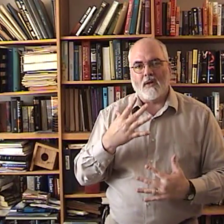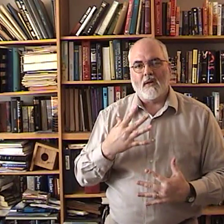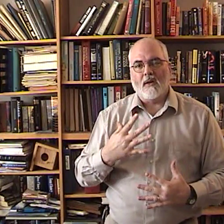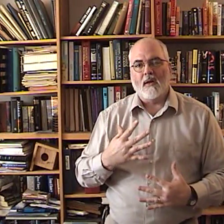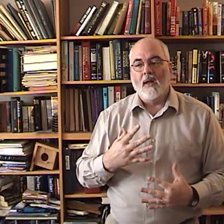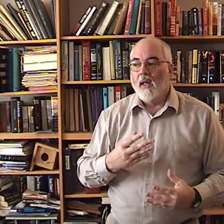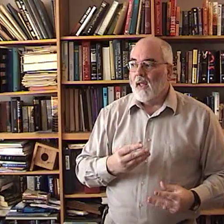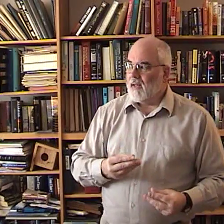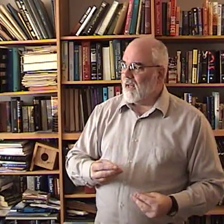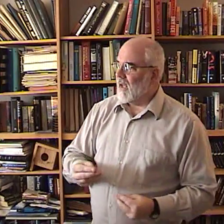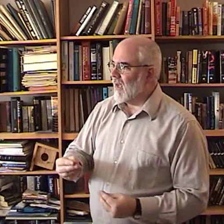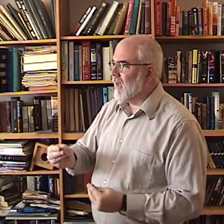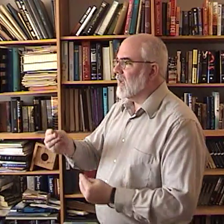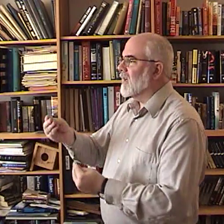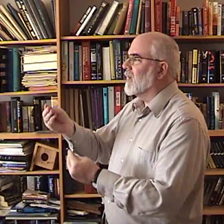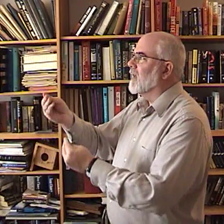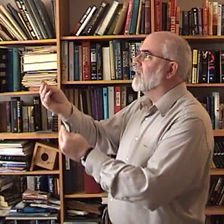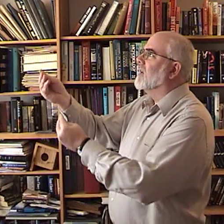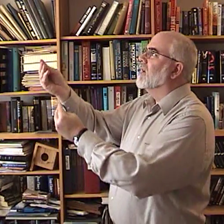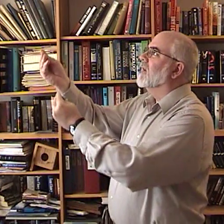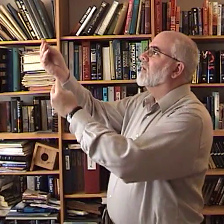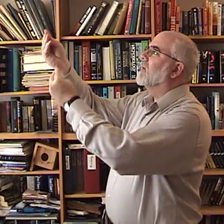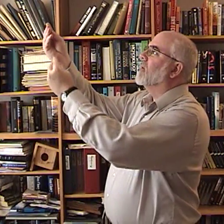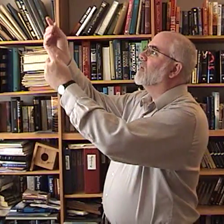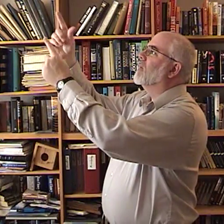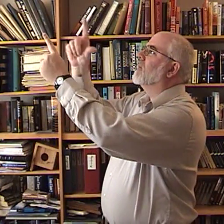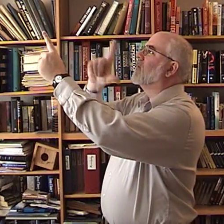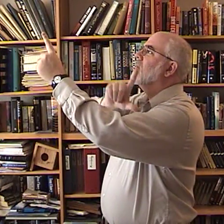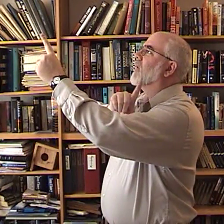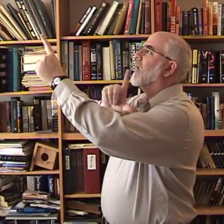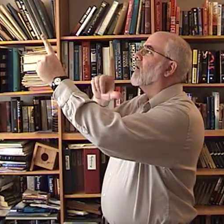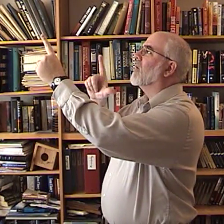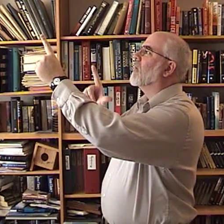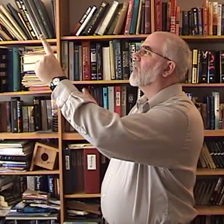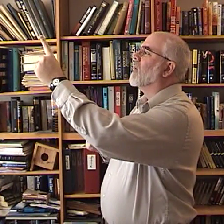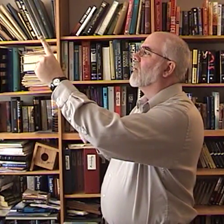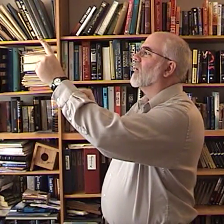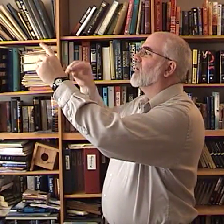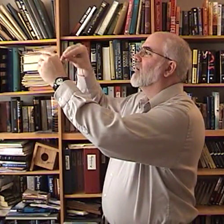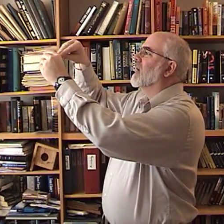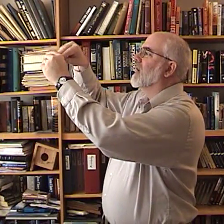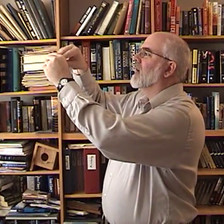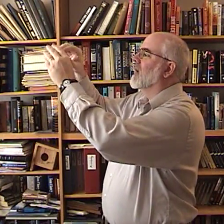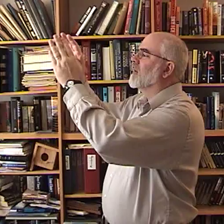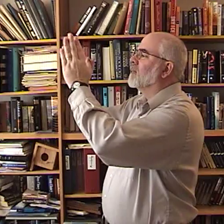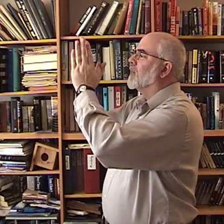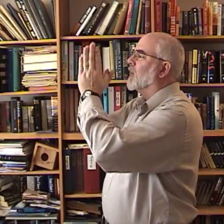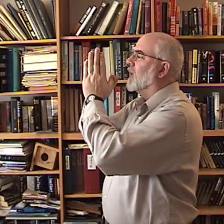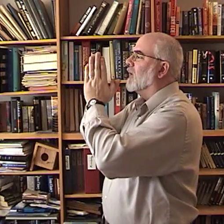Take it to the Lord in prayer.